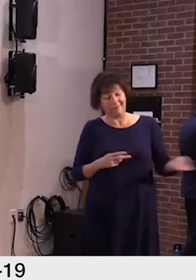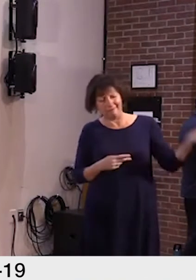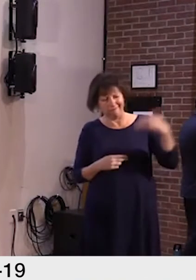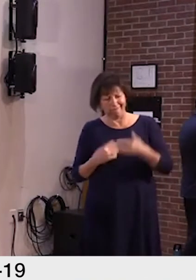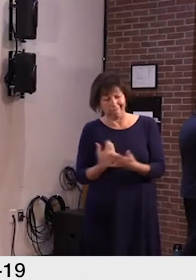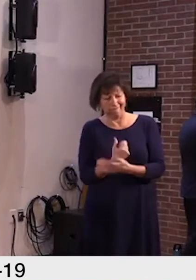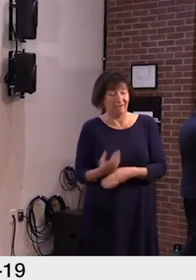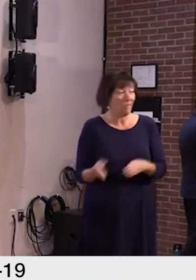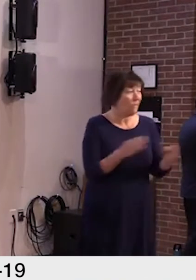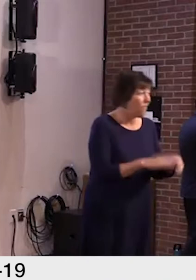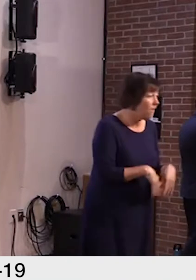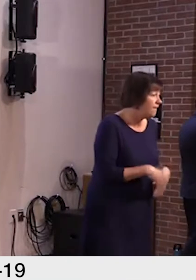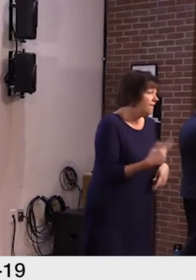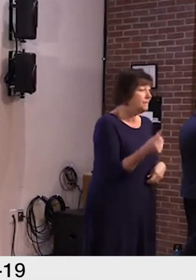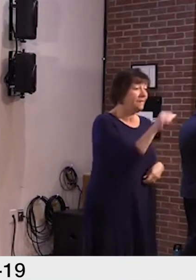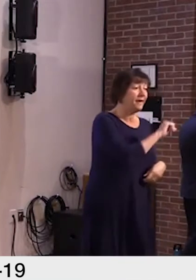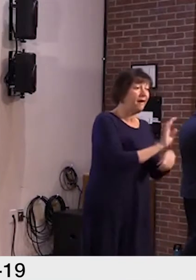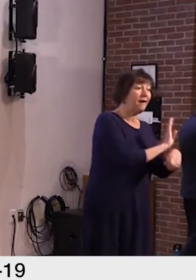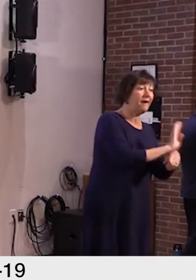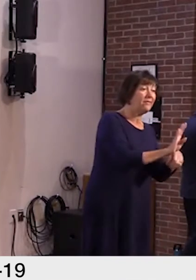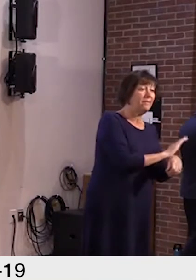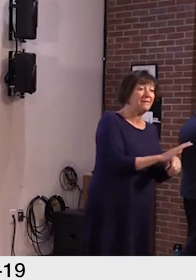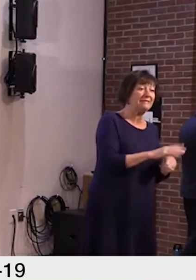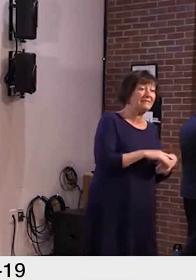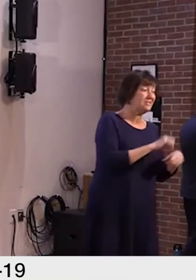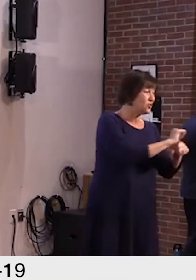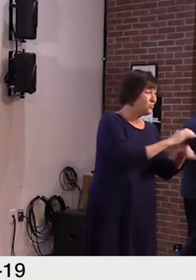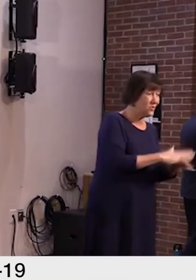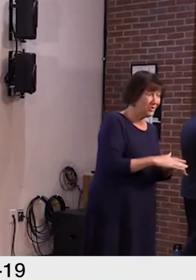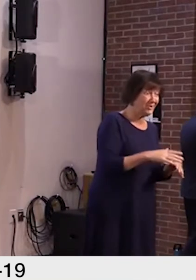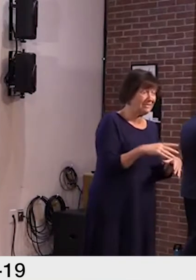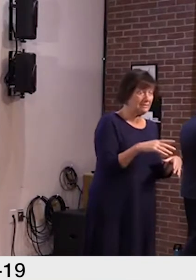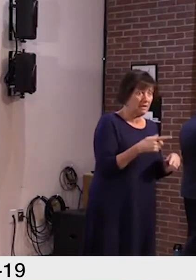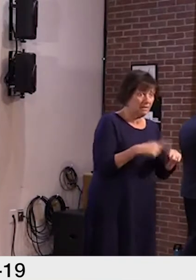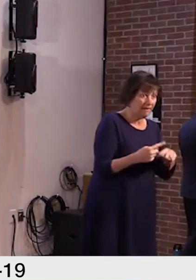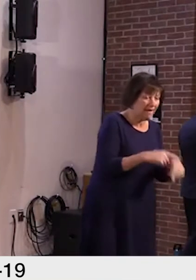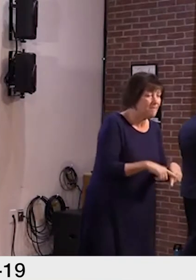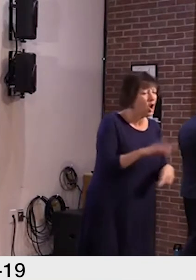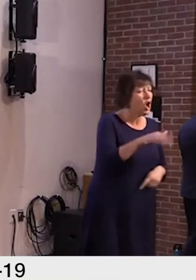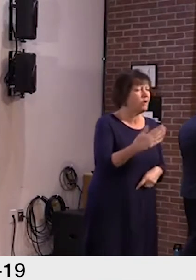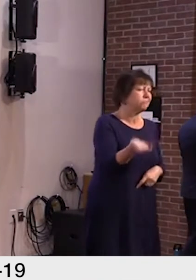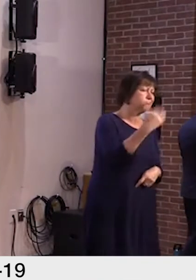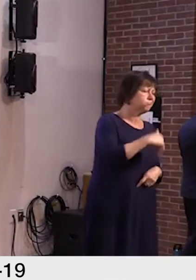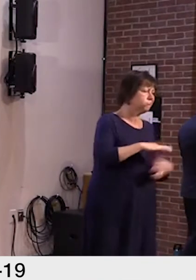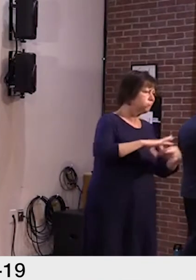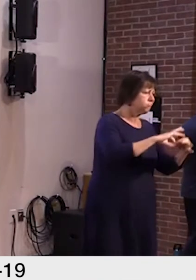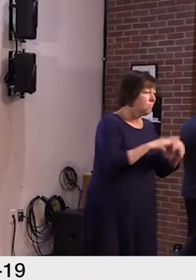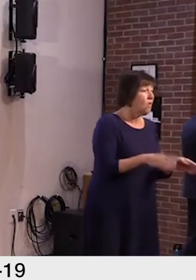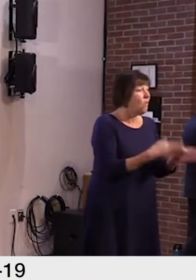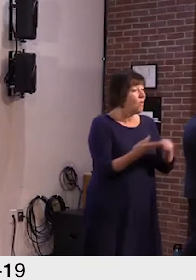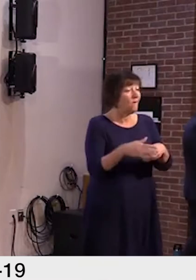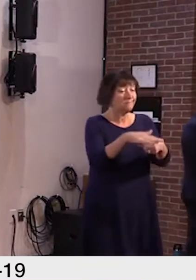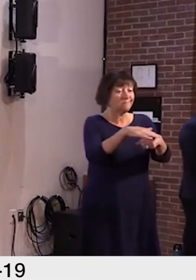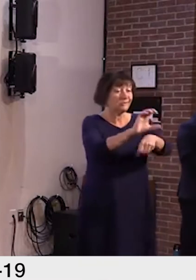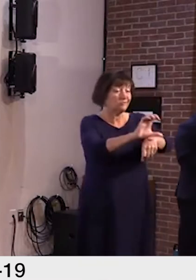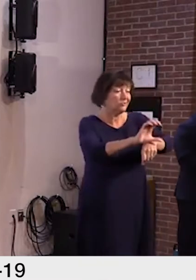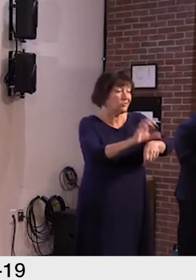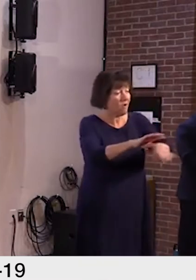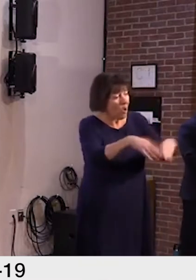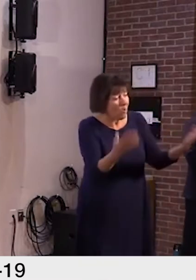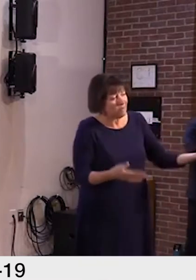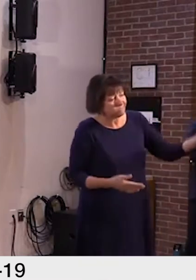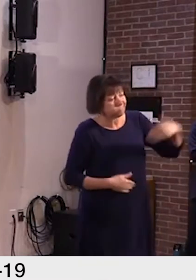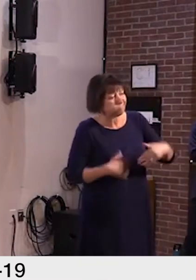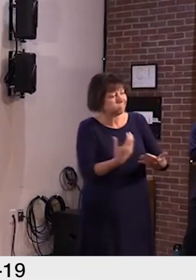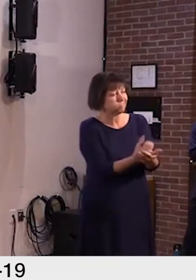provider to create a cohort for the children of their employees, or a local church opening their doors for use by a nearby program.